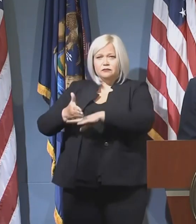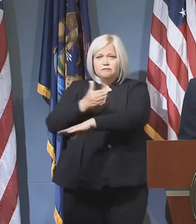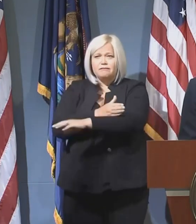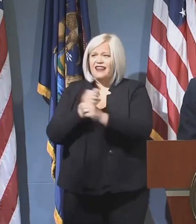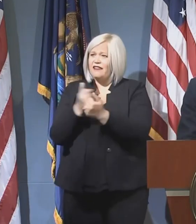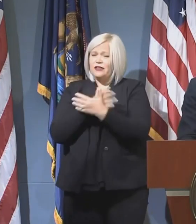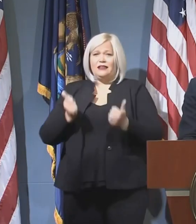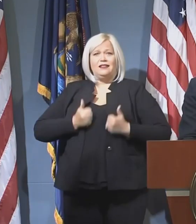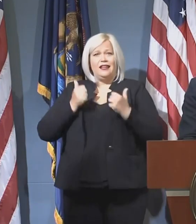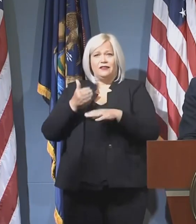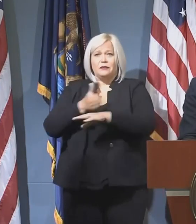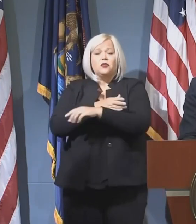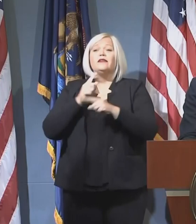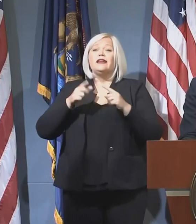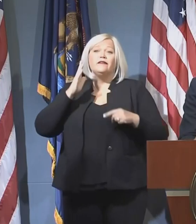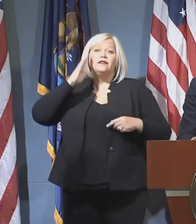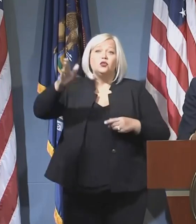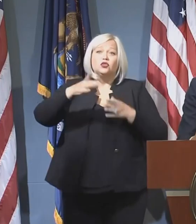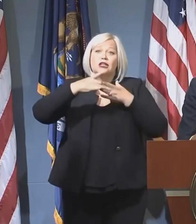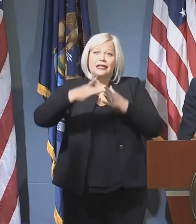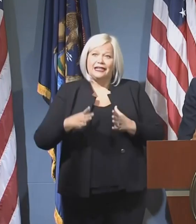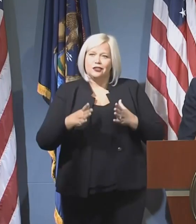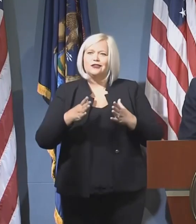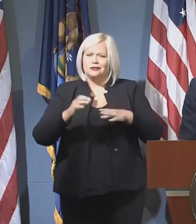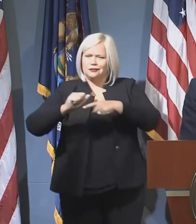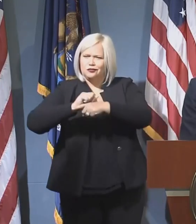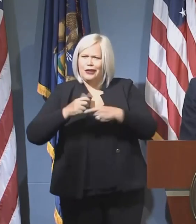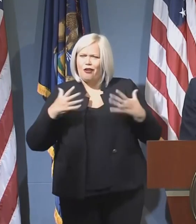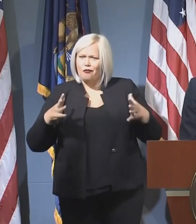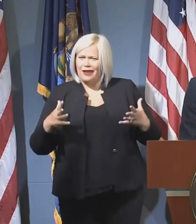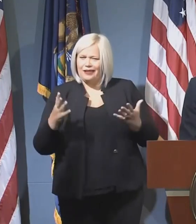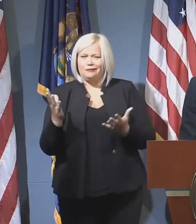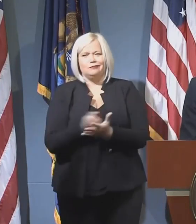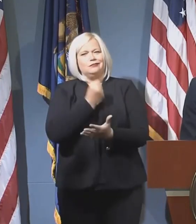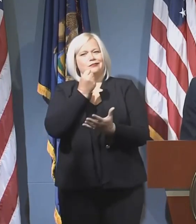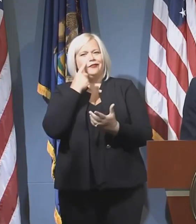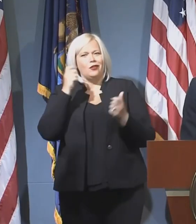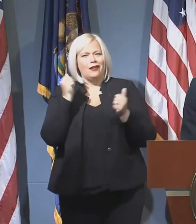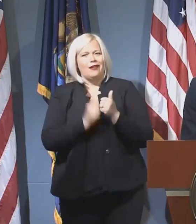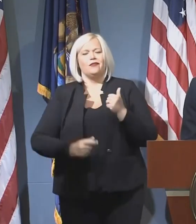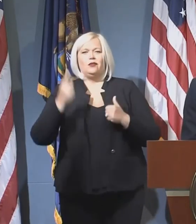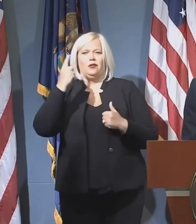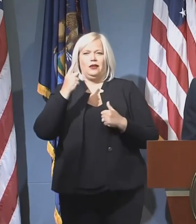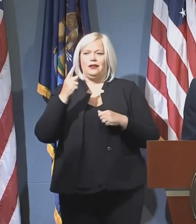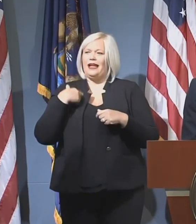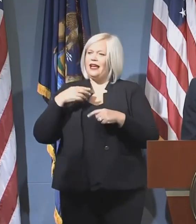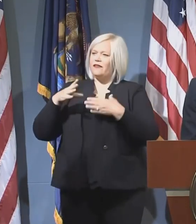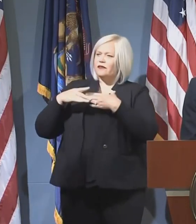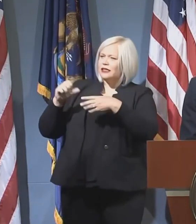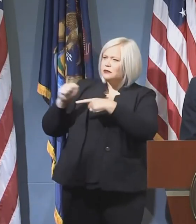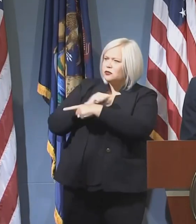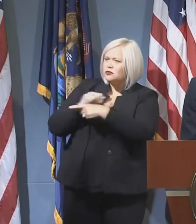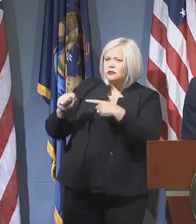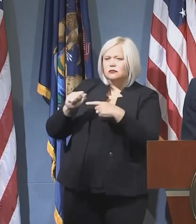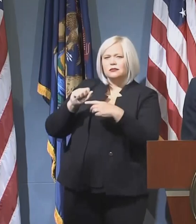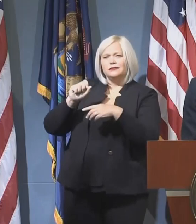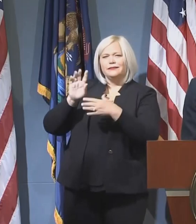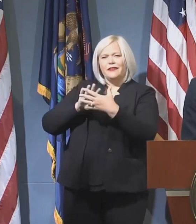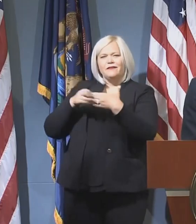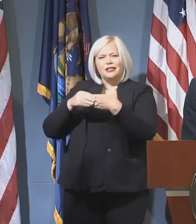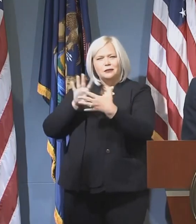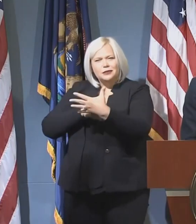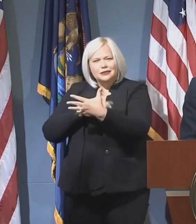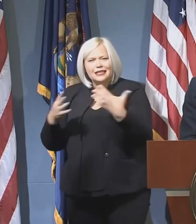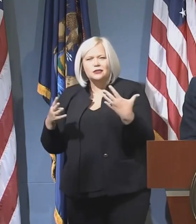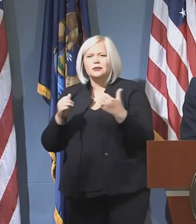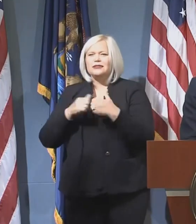next generation of leaders. By supporting employees enrolled in classes with flexible schedules, with mentorship, with other wraparound